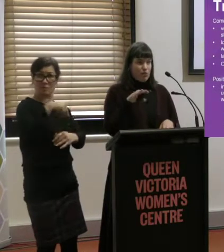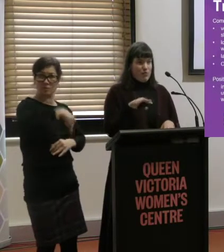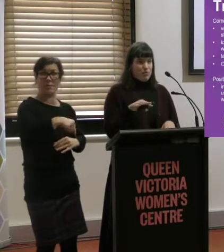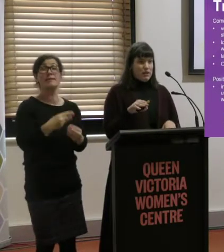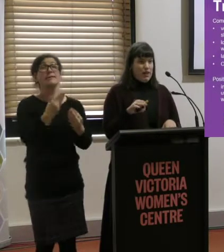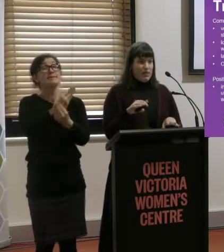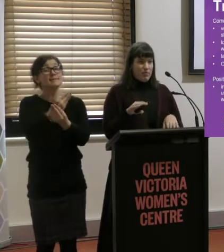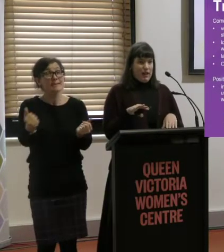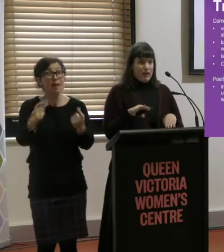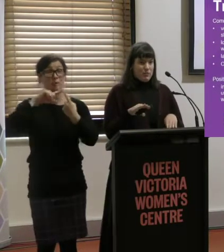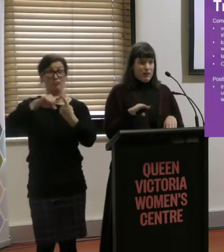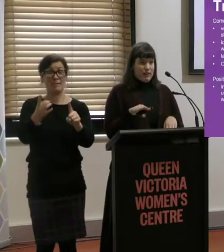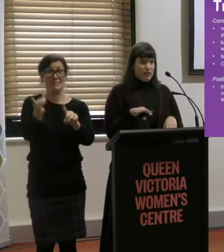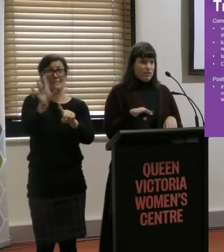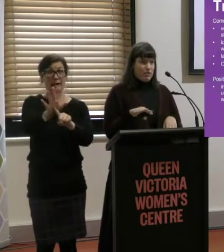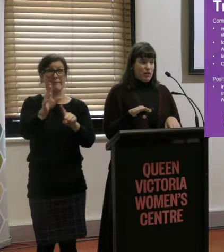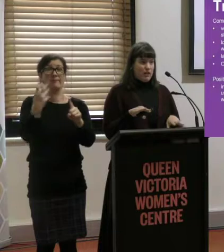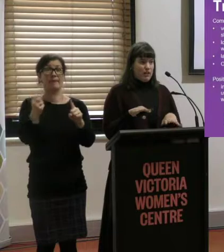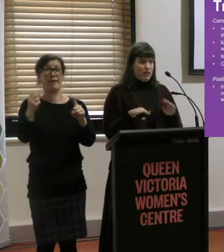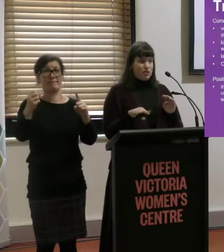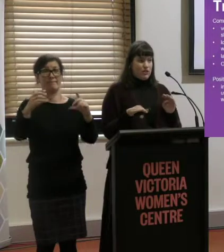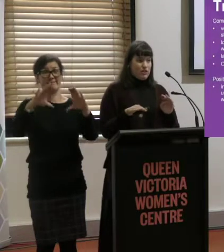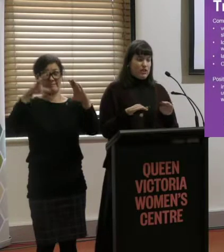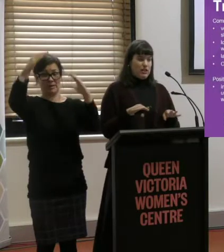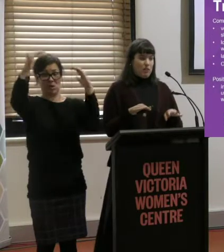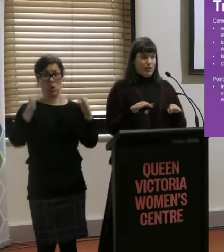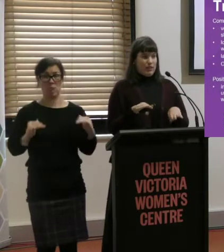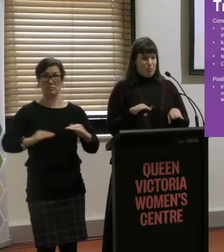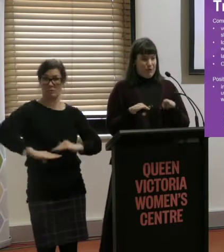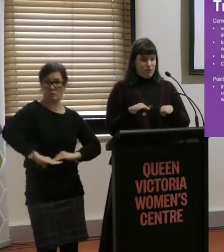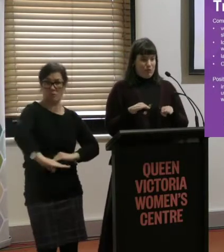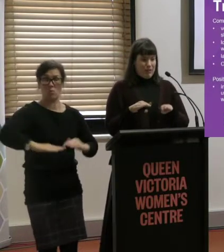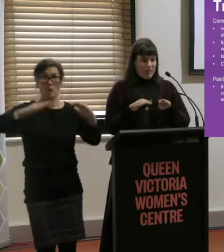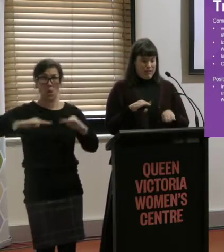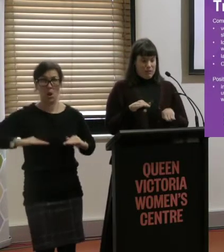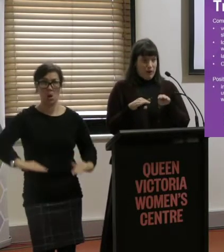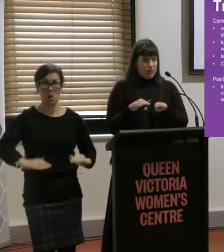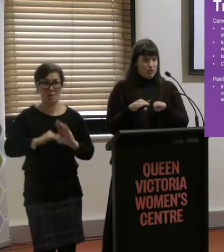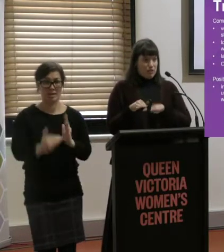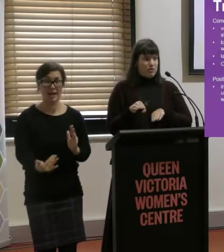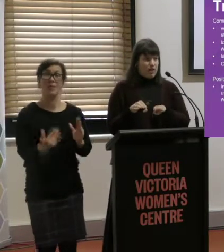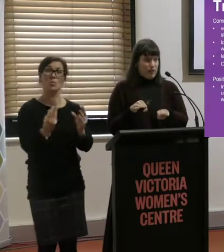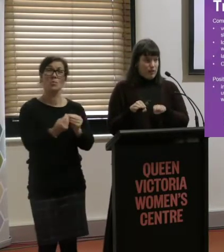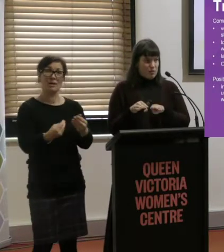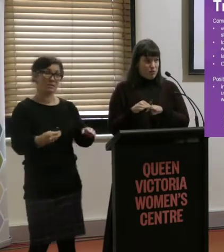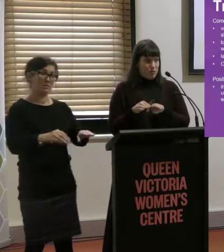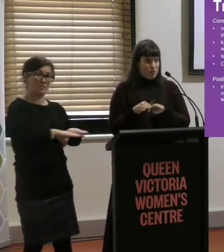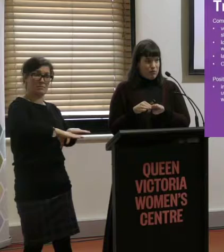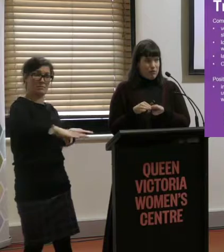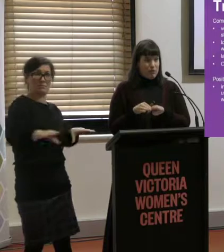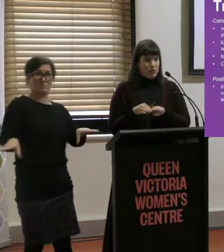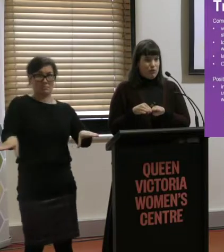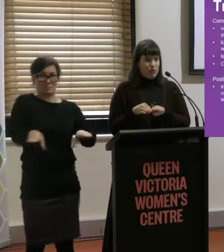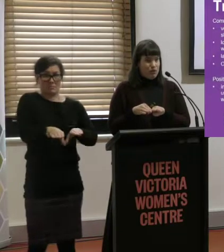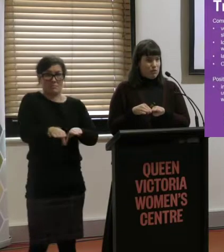low-floor trams. And when they are used in conjunction with a platform that is raised, you'll see those raised platforms,